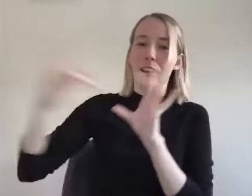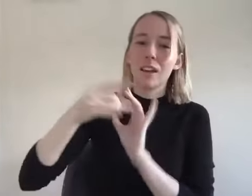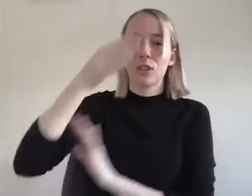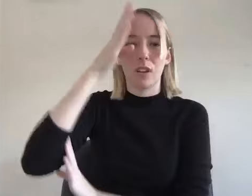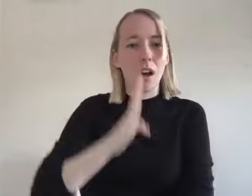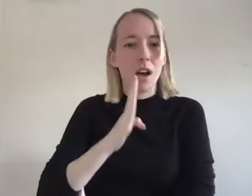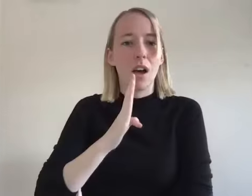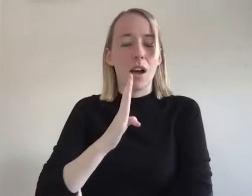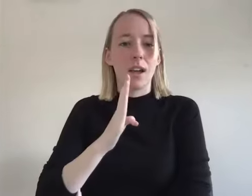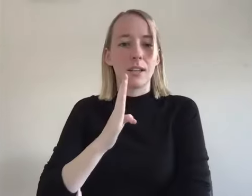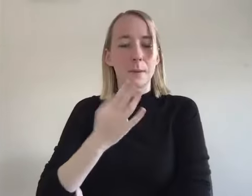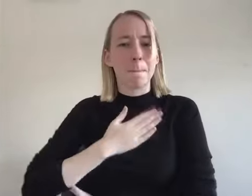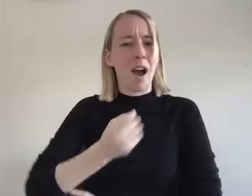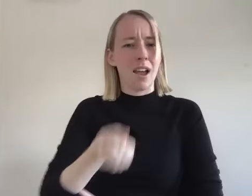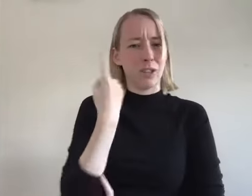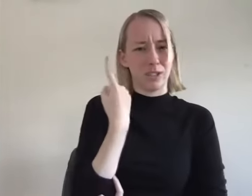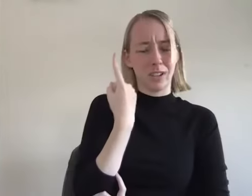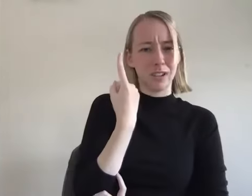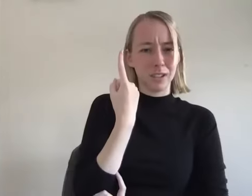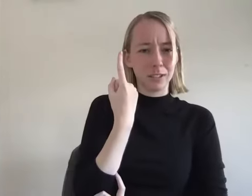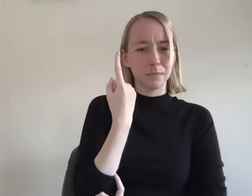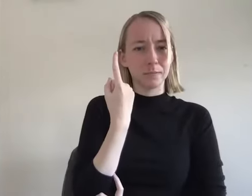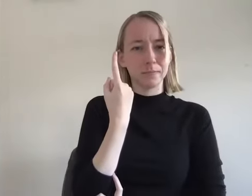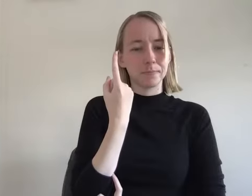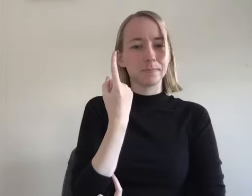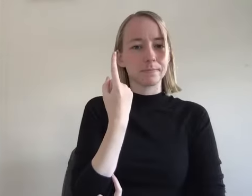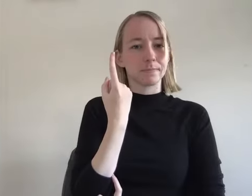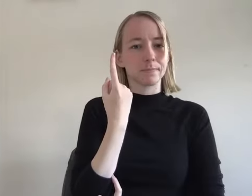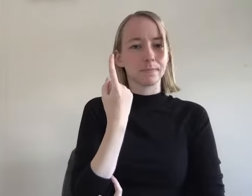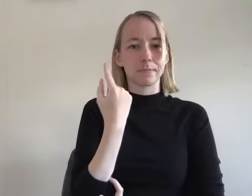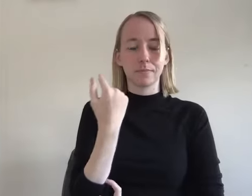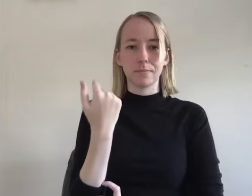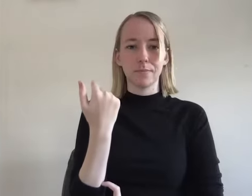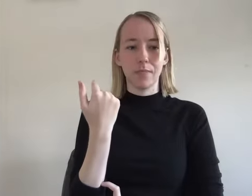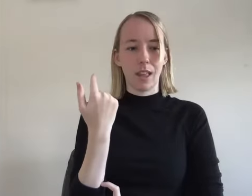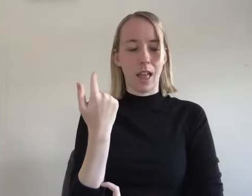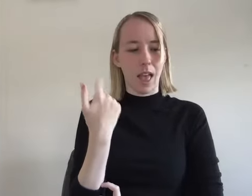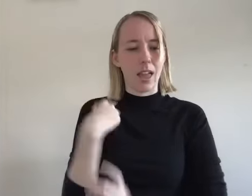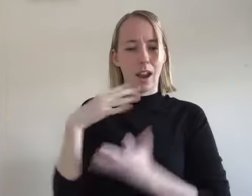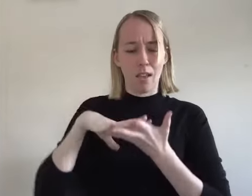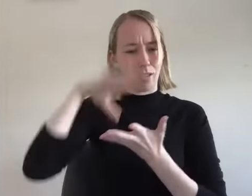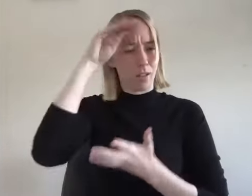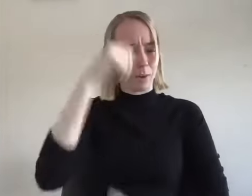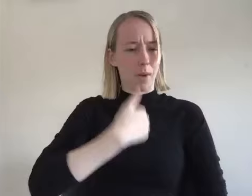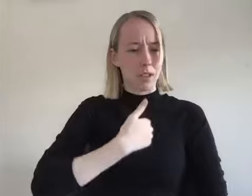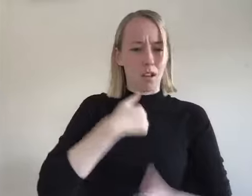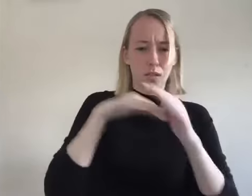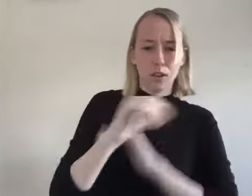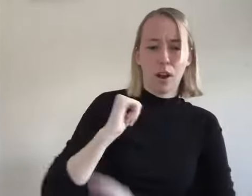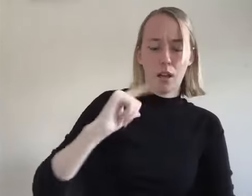devotion with like a power of my understanding growing up um and as like i came to know myself more i started